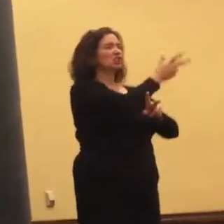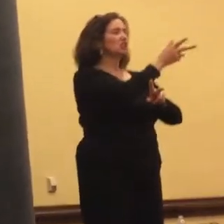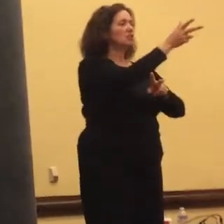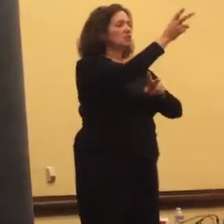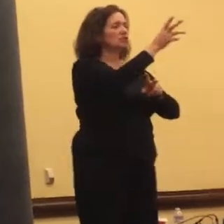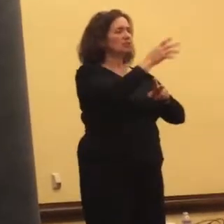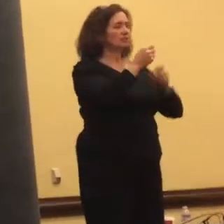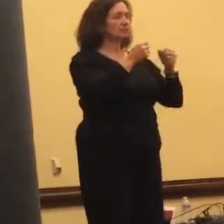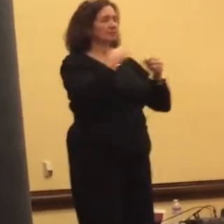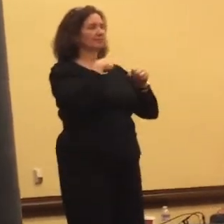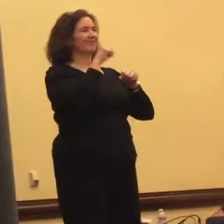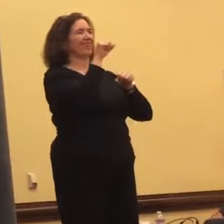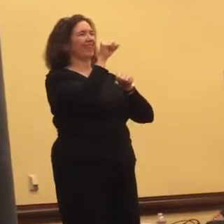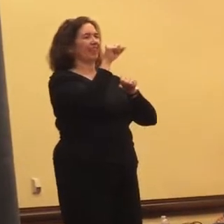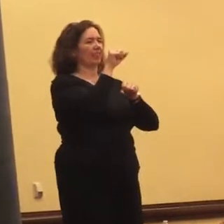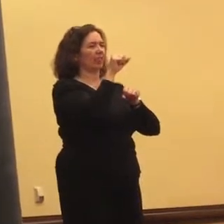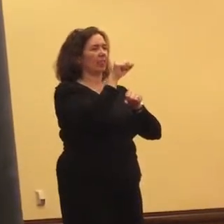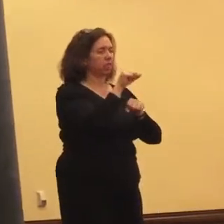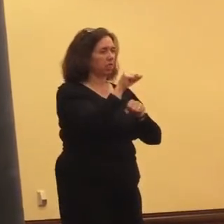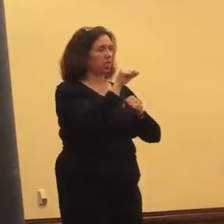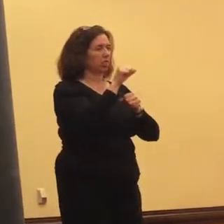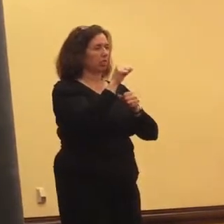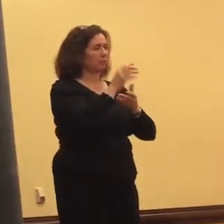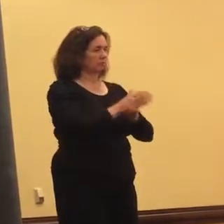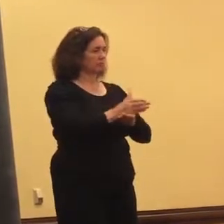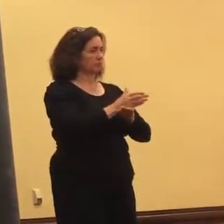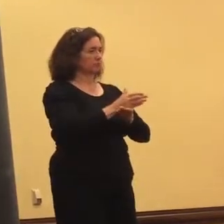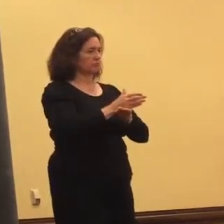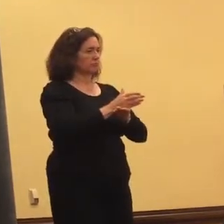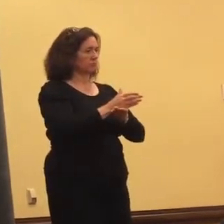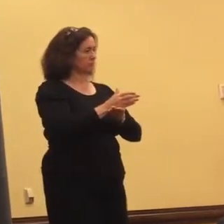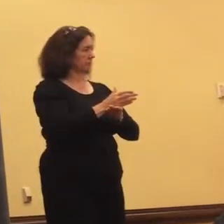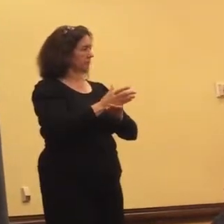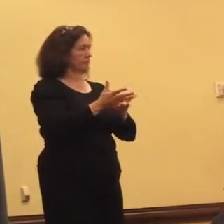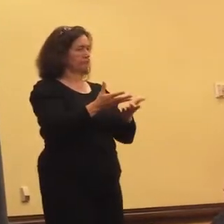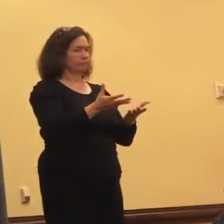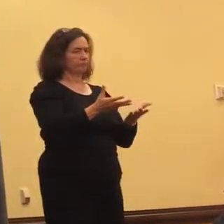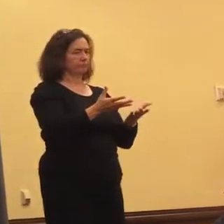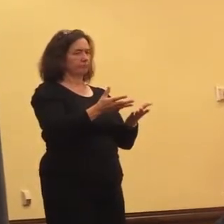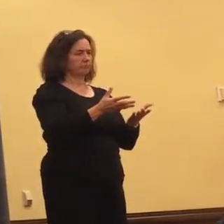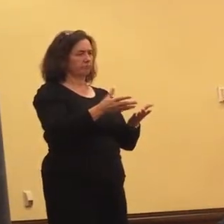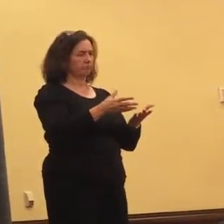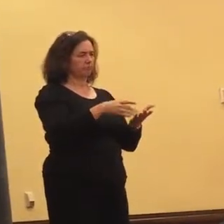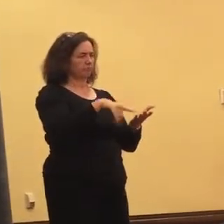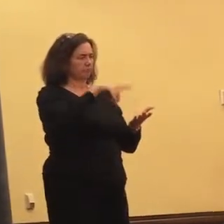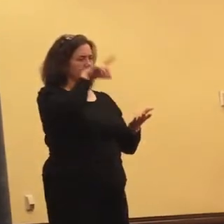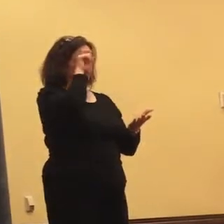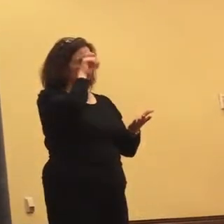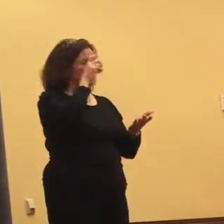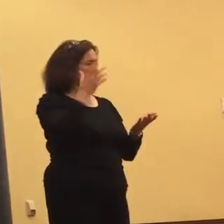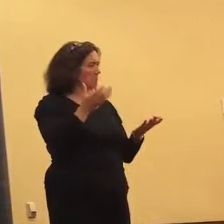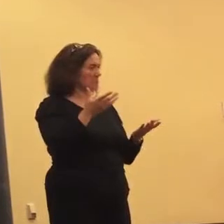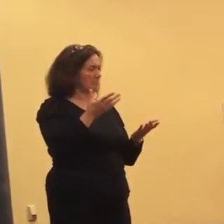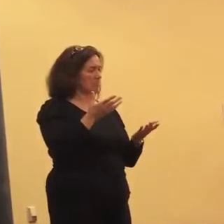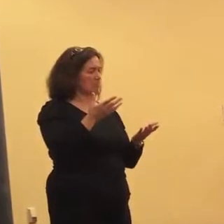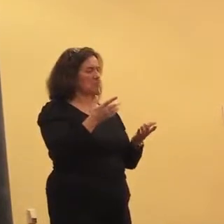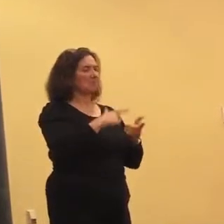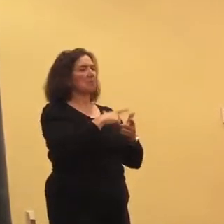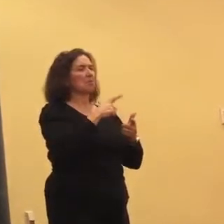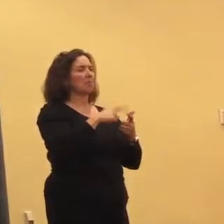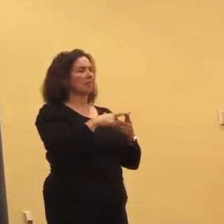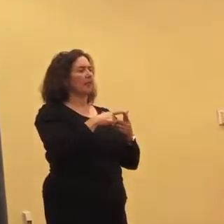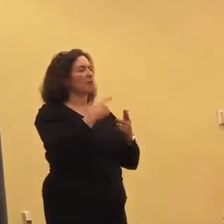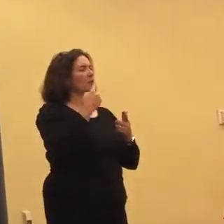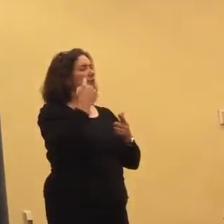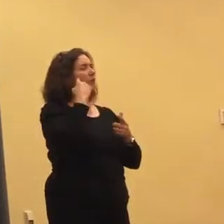Our car came to a stop. We were stunned. And then there was a voice